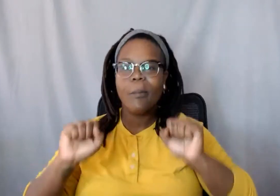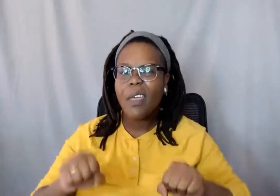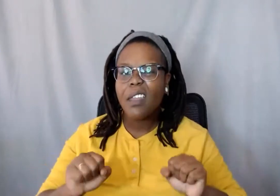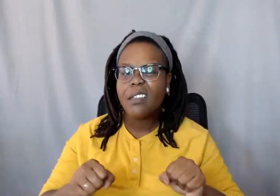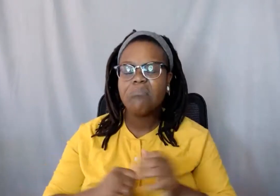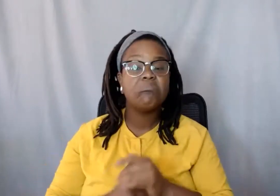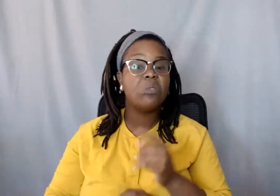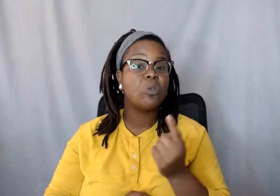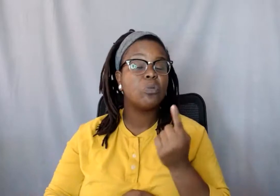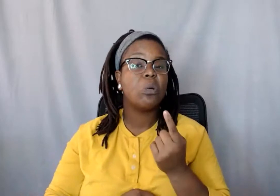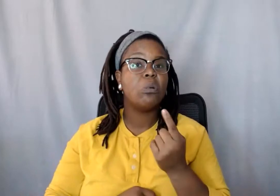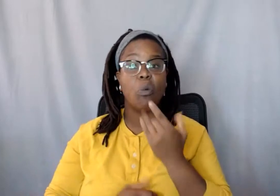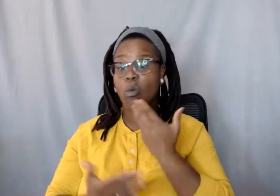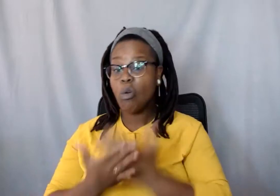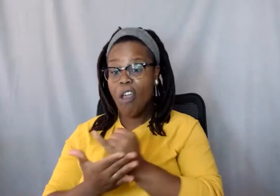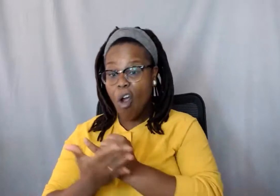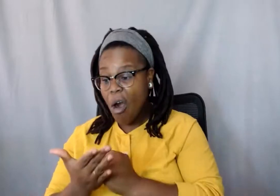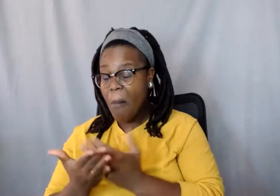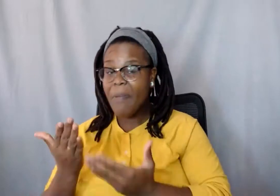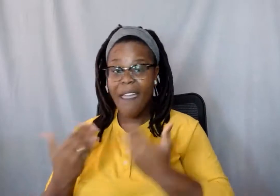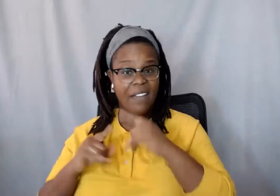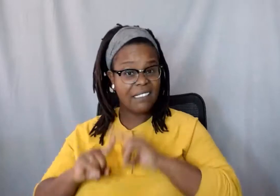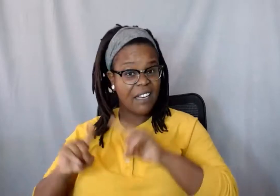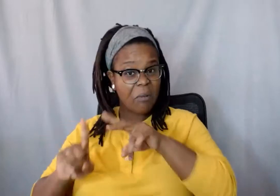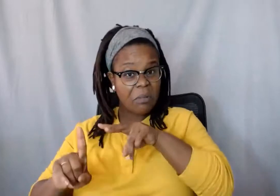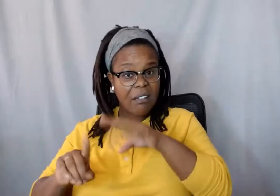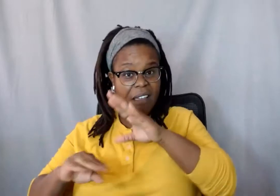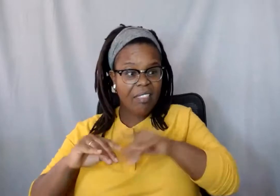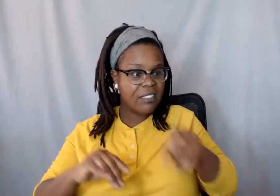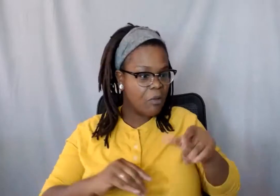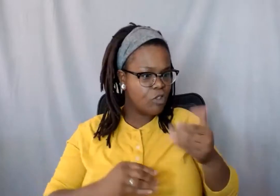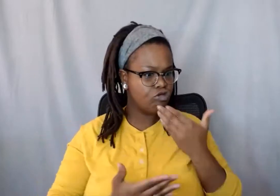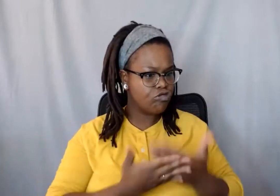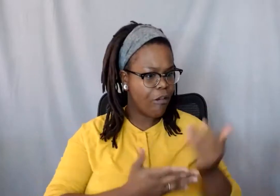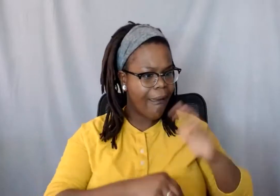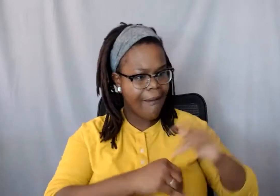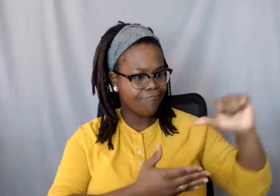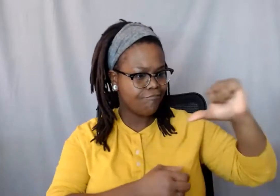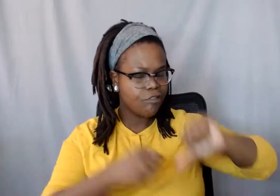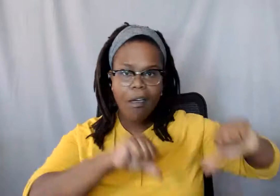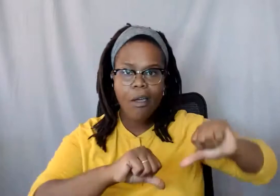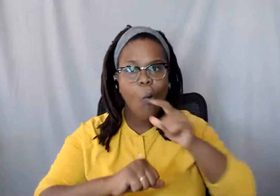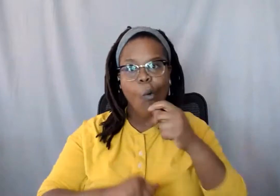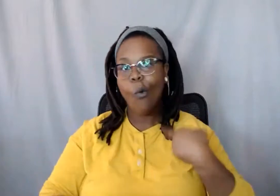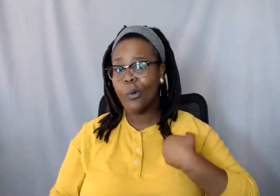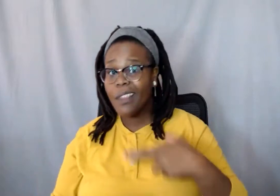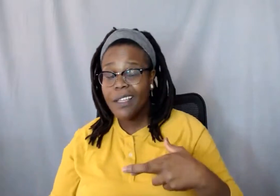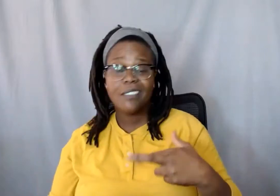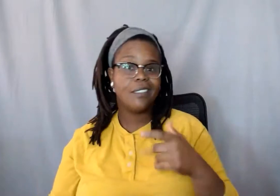who's good at art is going to have a different perspective than someone who's good at science. Someone who's religious will have a different perspective than